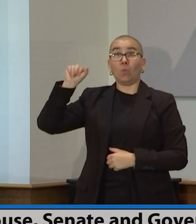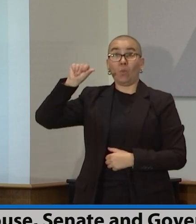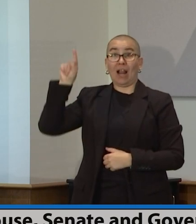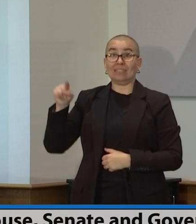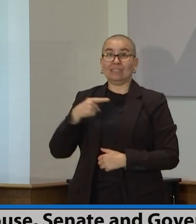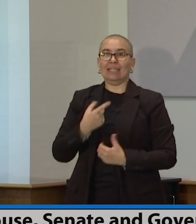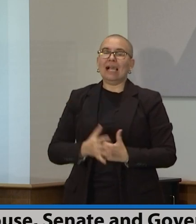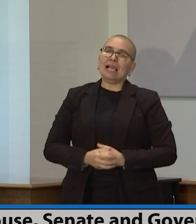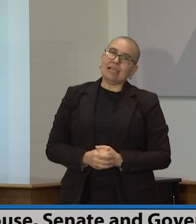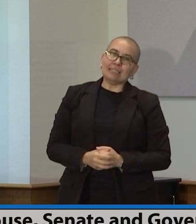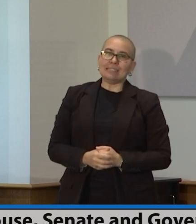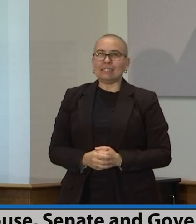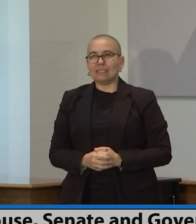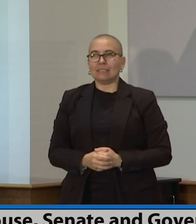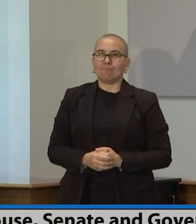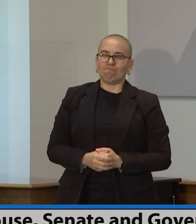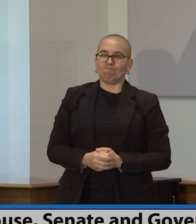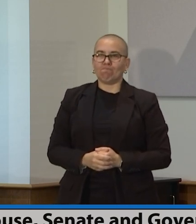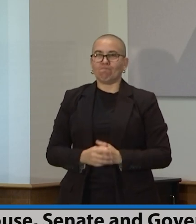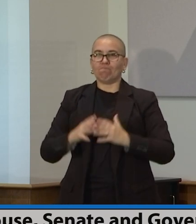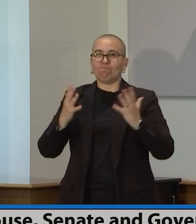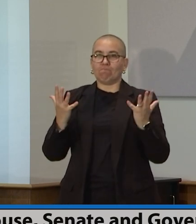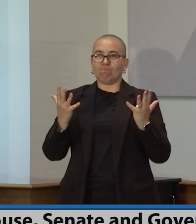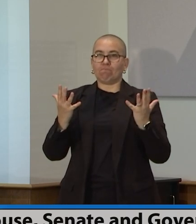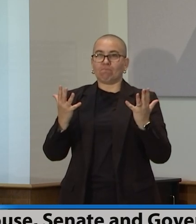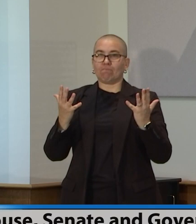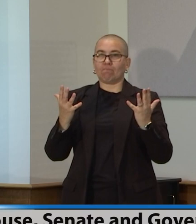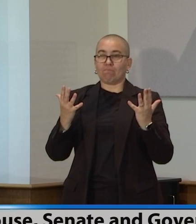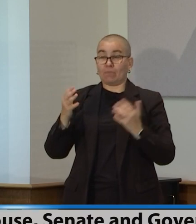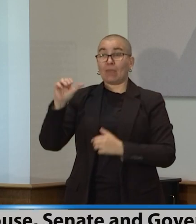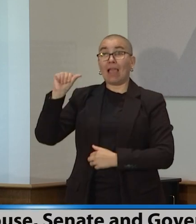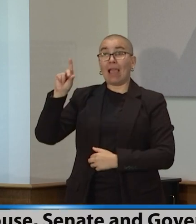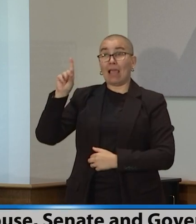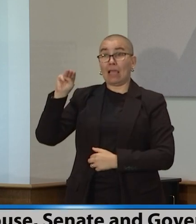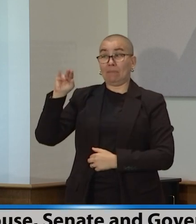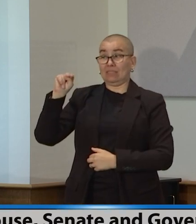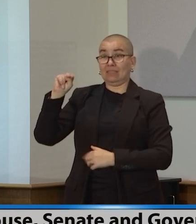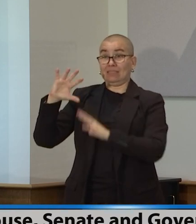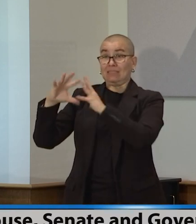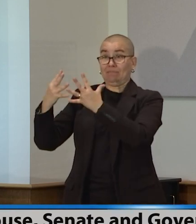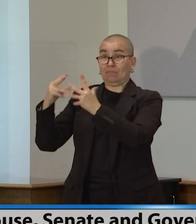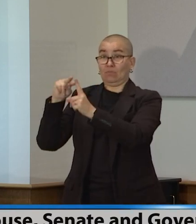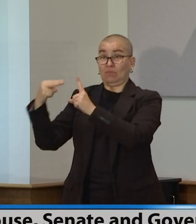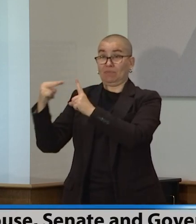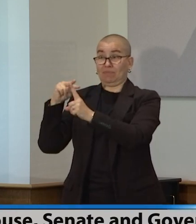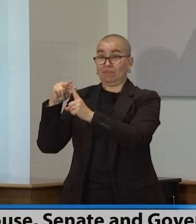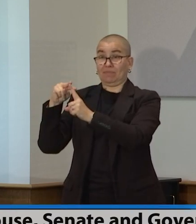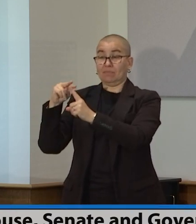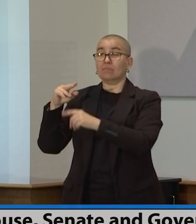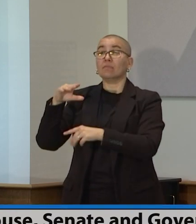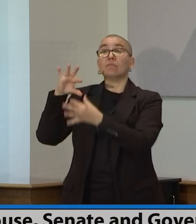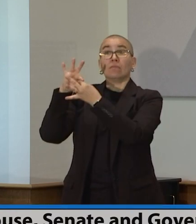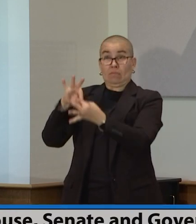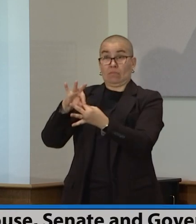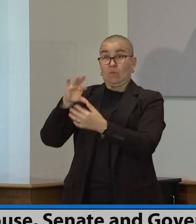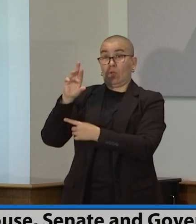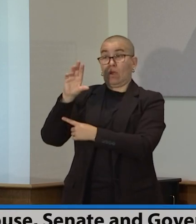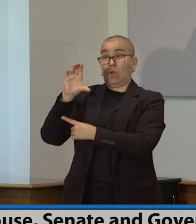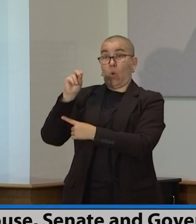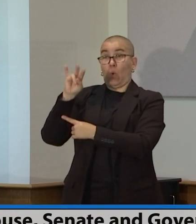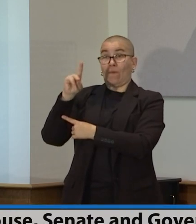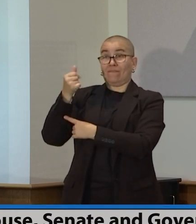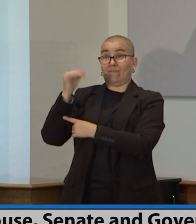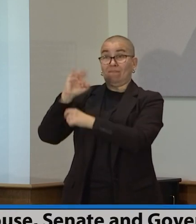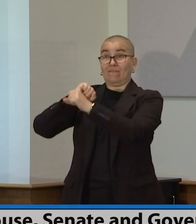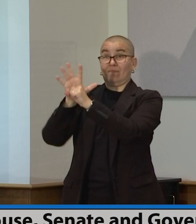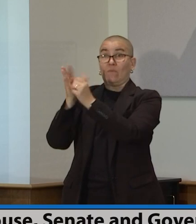administration's perspective, recovery from COVID was absolutely critical. Understanding that COVID hit different people differently, and that the need